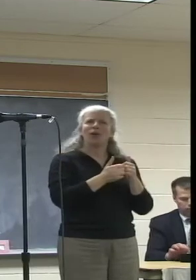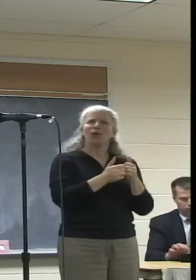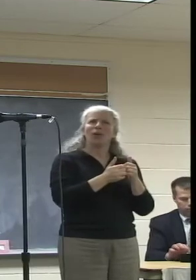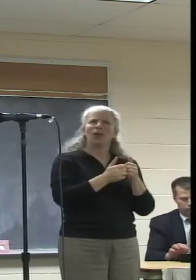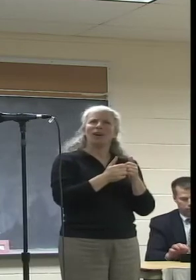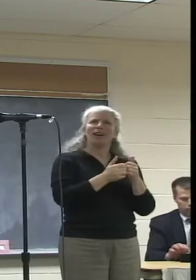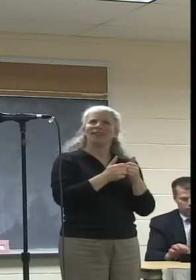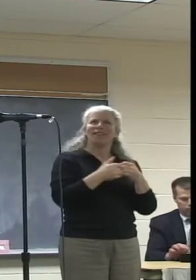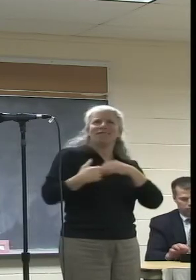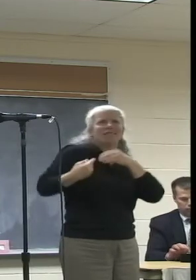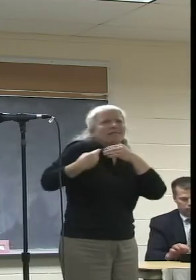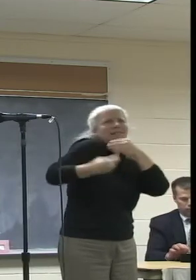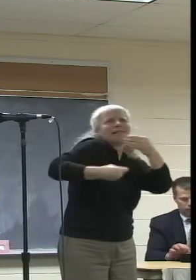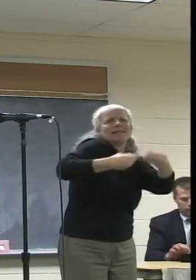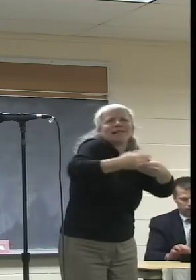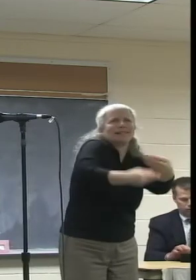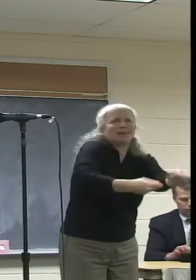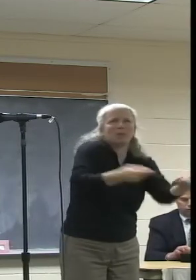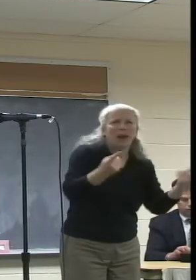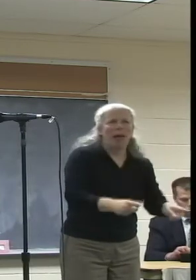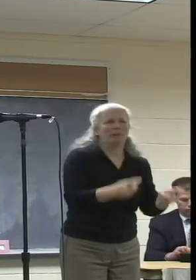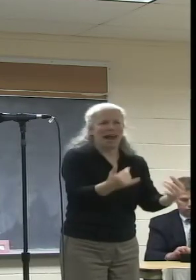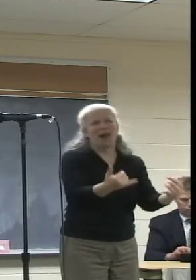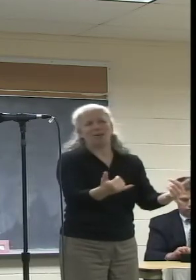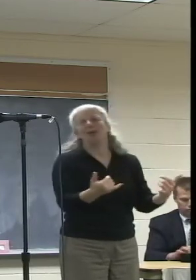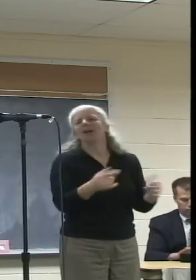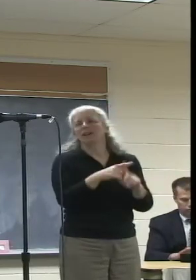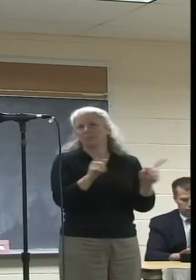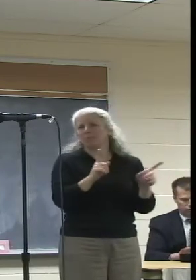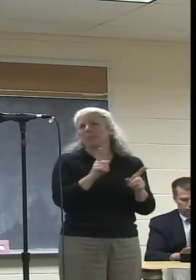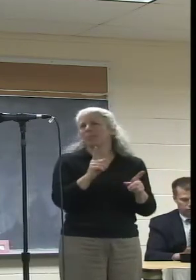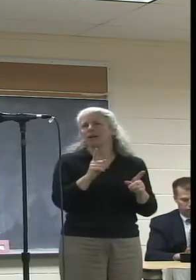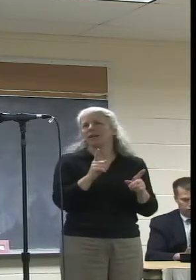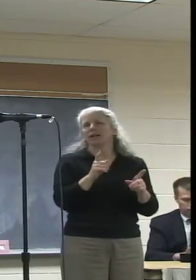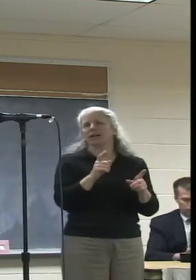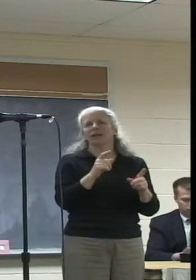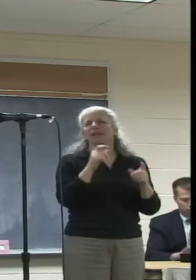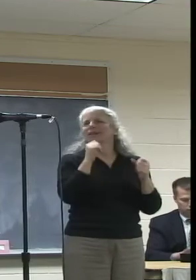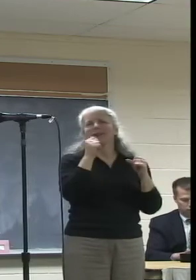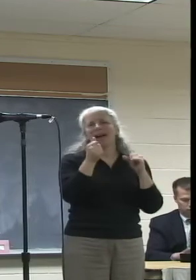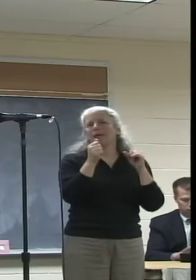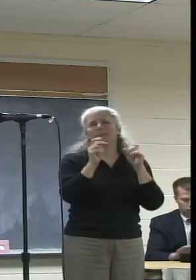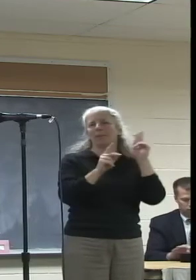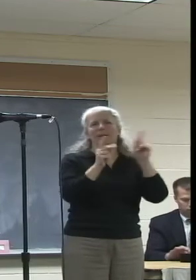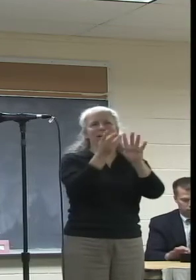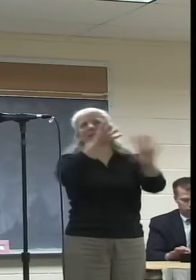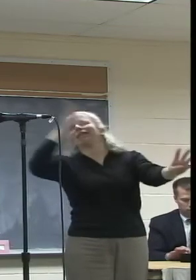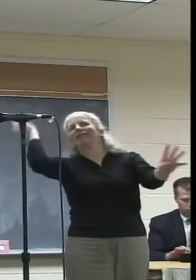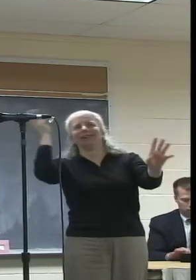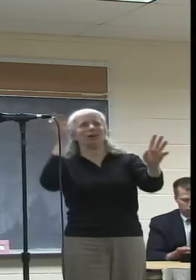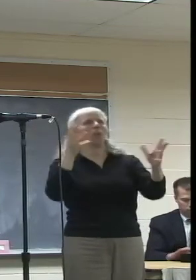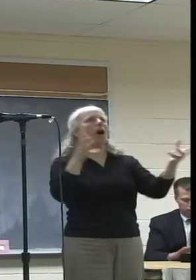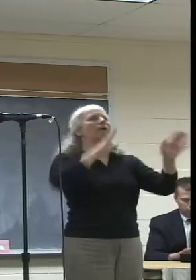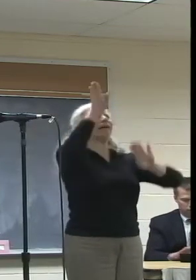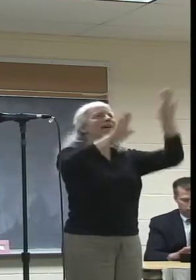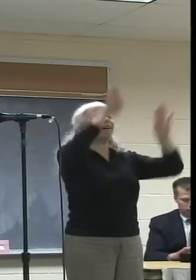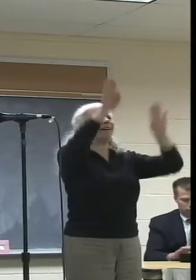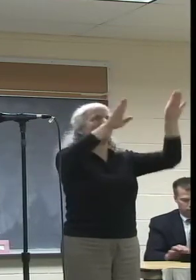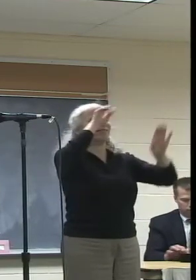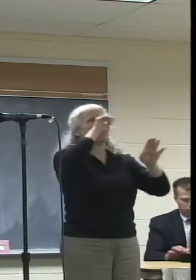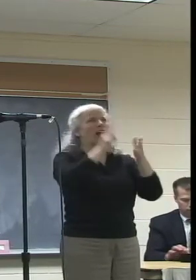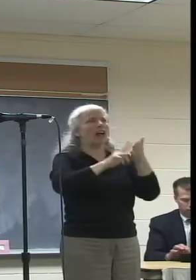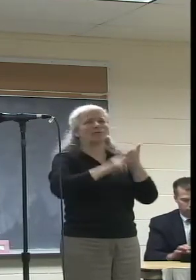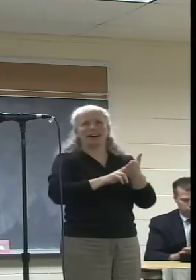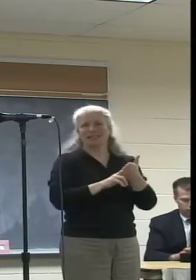it is right now. And the fact, the fact remains is, is there's not a lot of people queuing up here for a competitive contract.